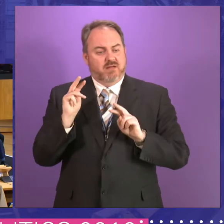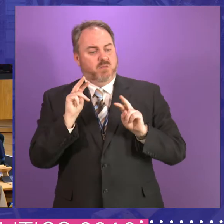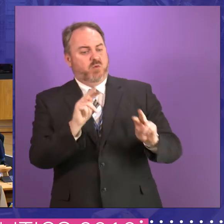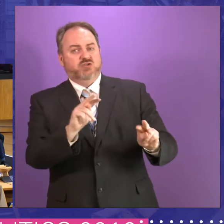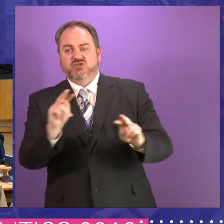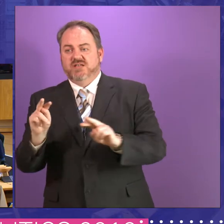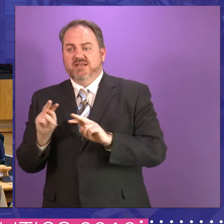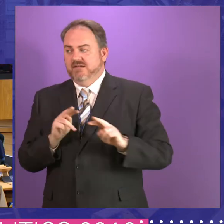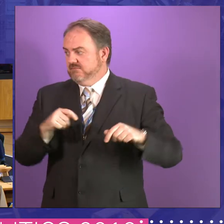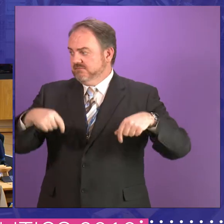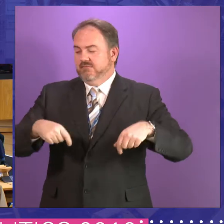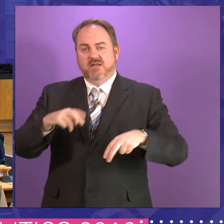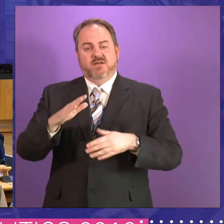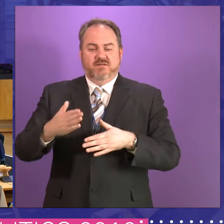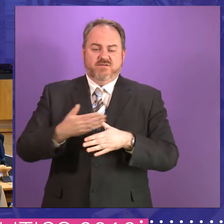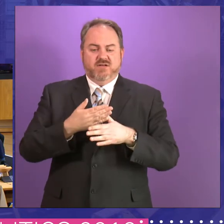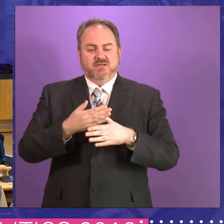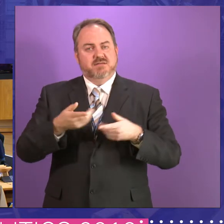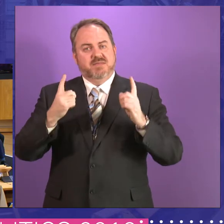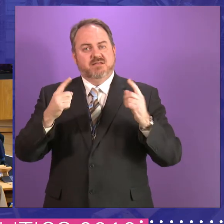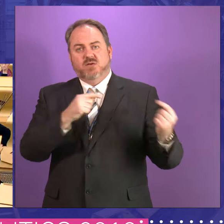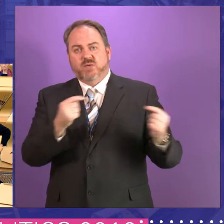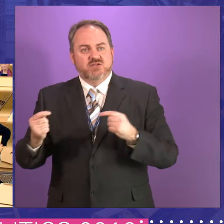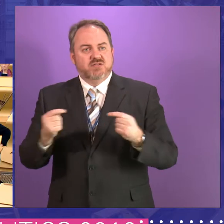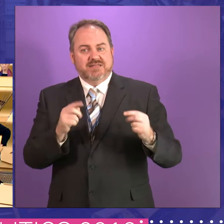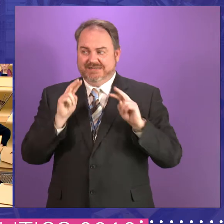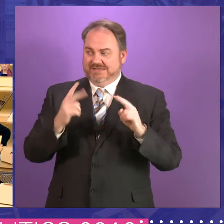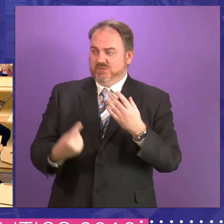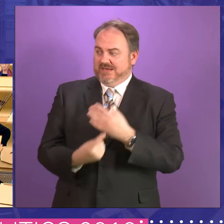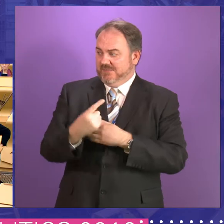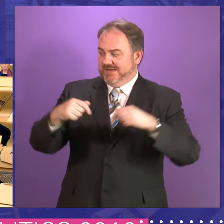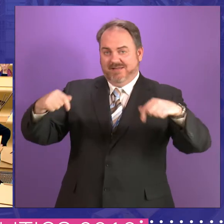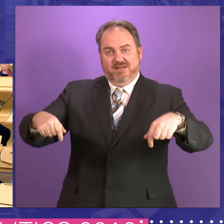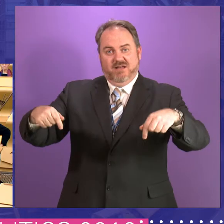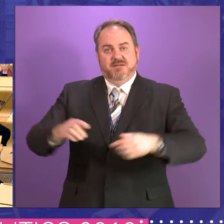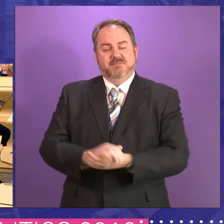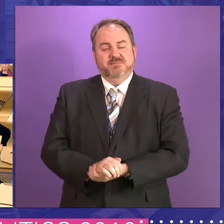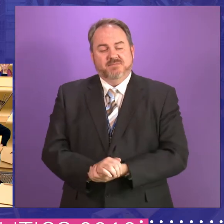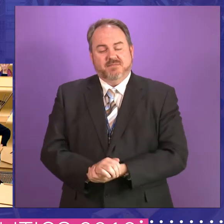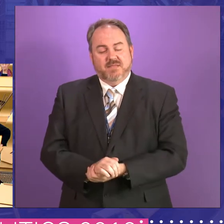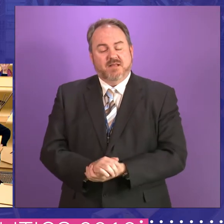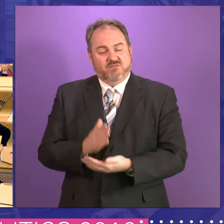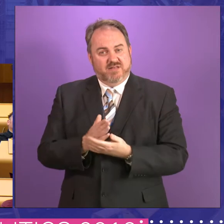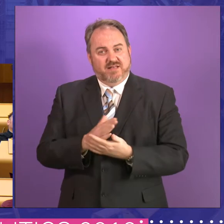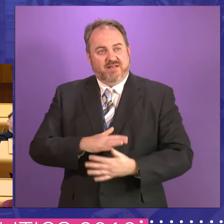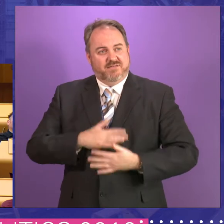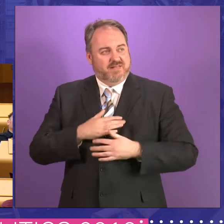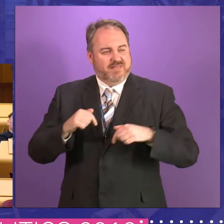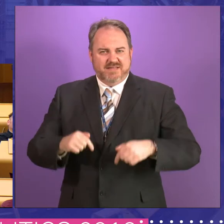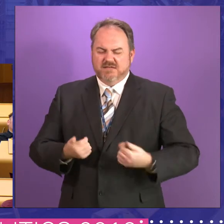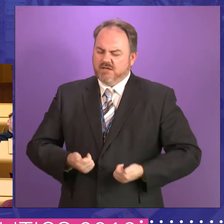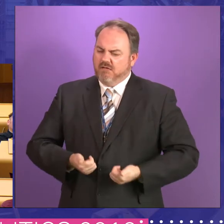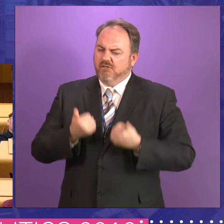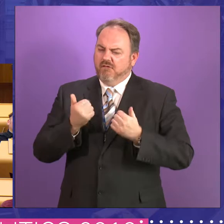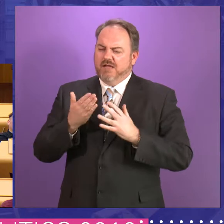to watch the proceedings as they, as they, um, unfolded. It was, it was, and I believe still is, one of the most